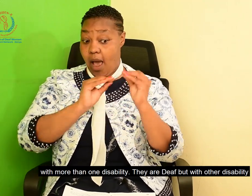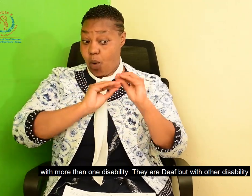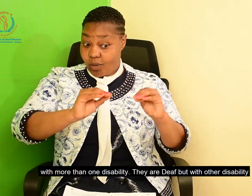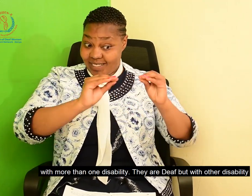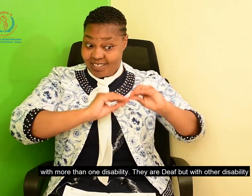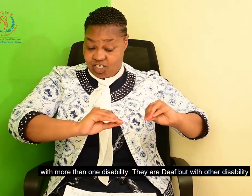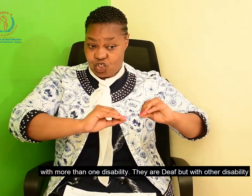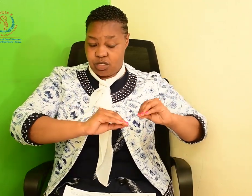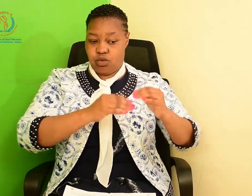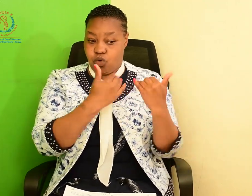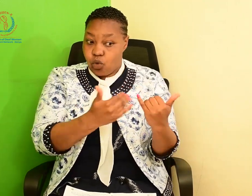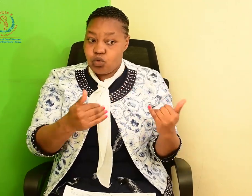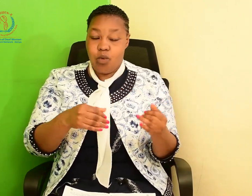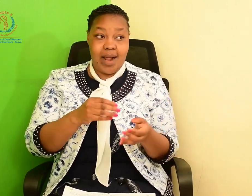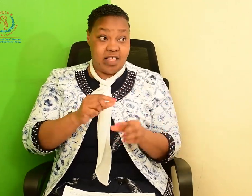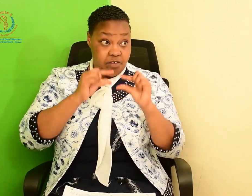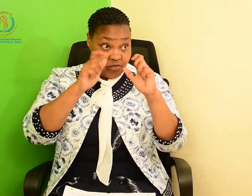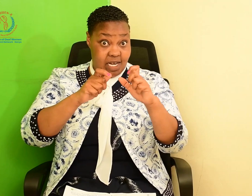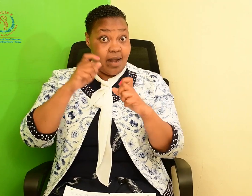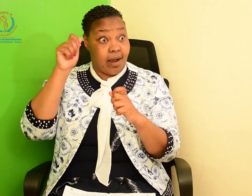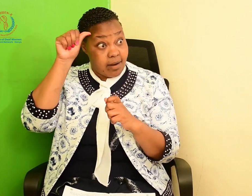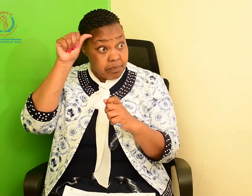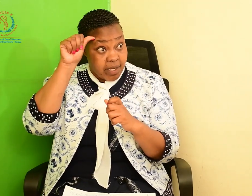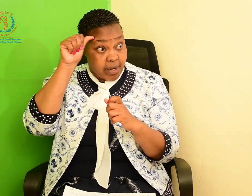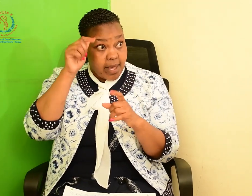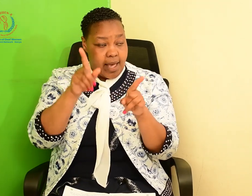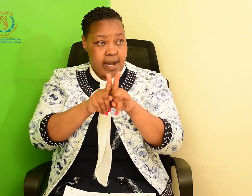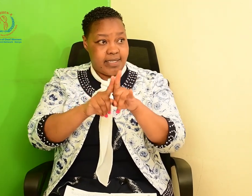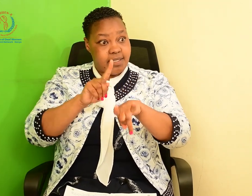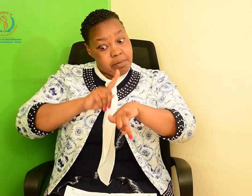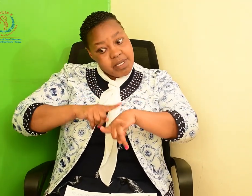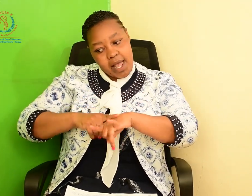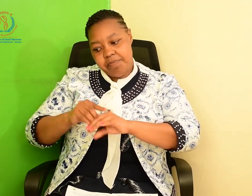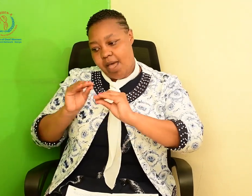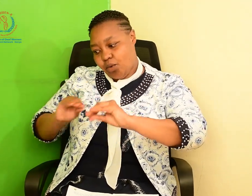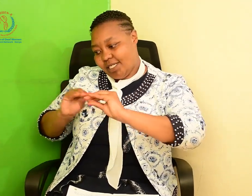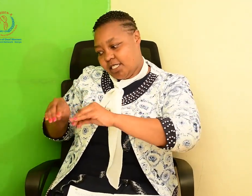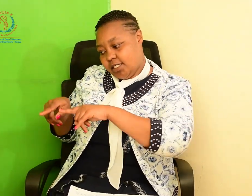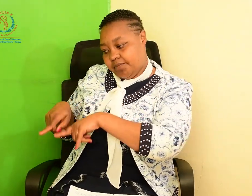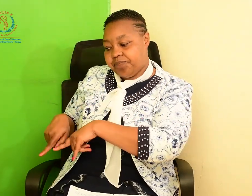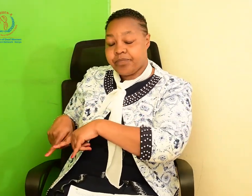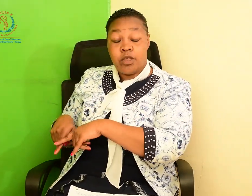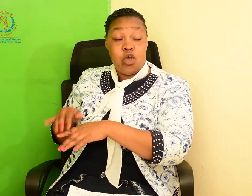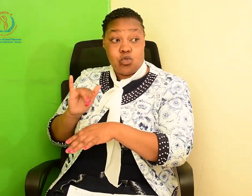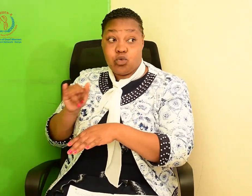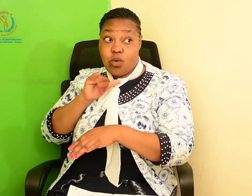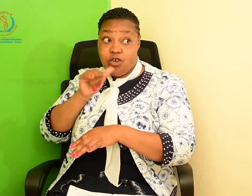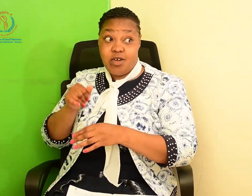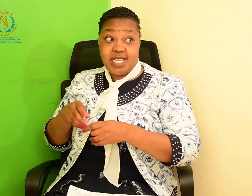disability. So, we would teach the teacher because I was teaching the